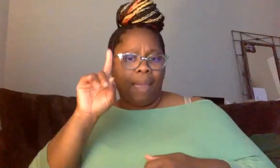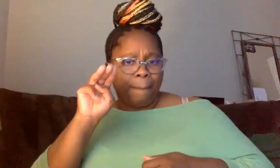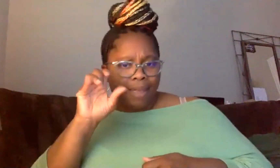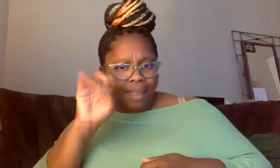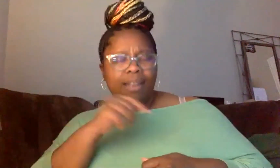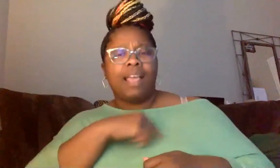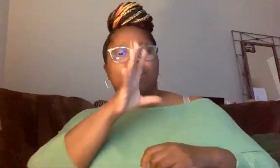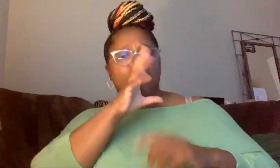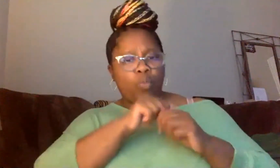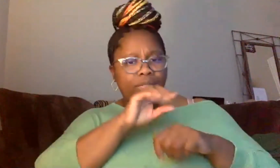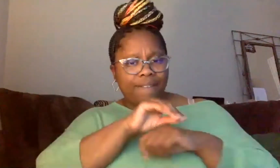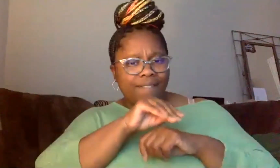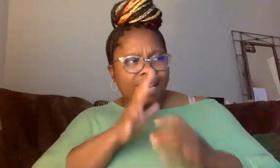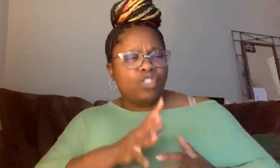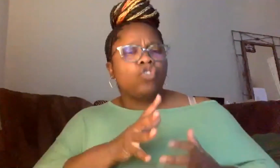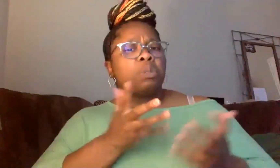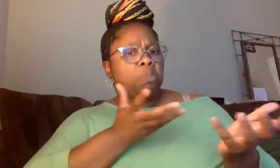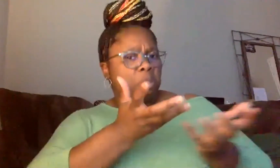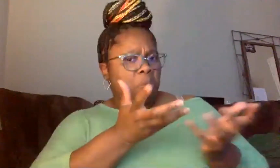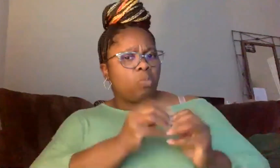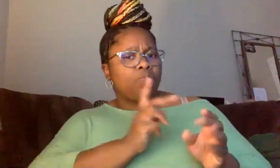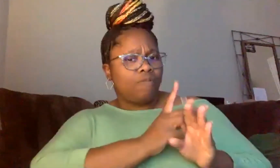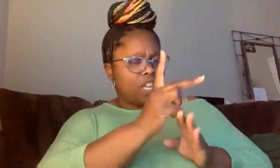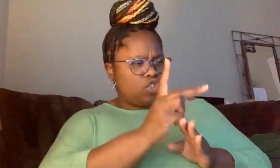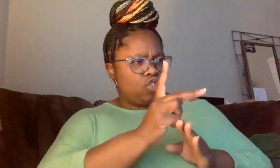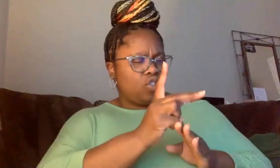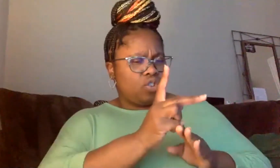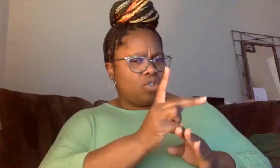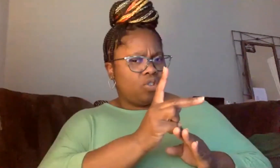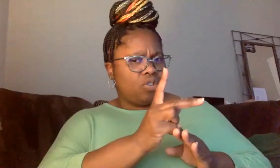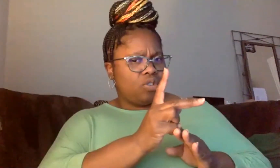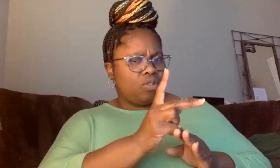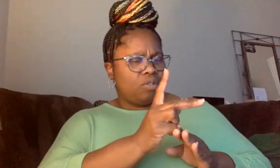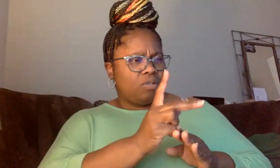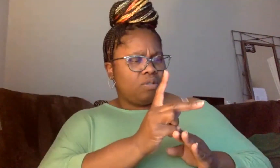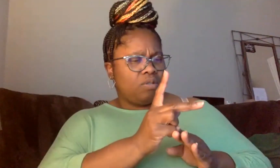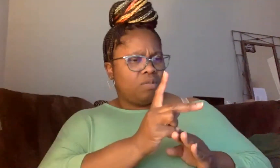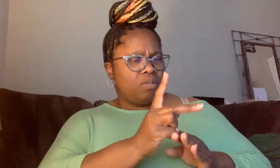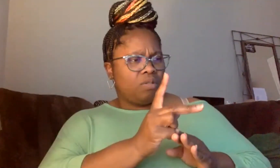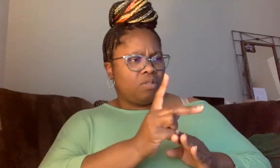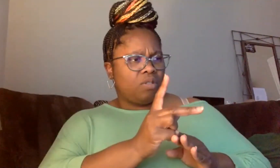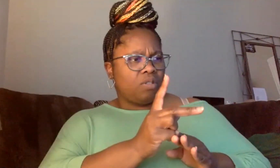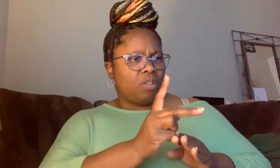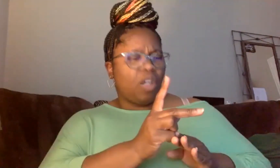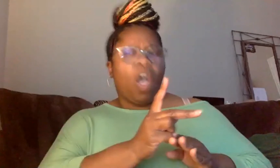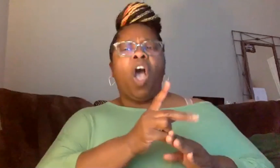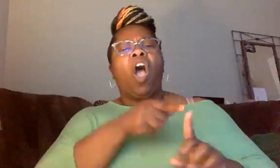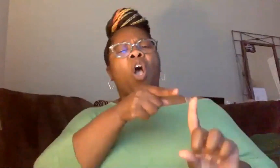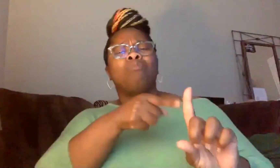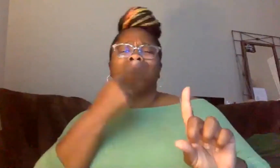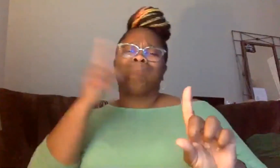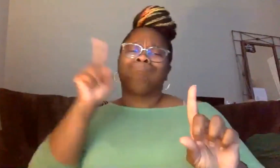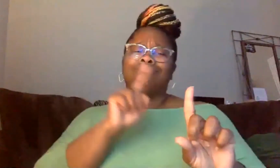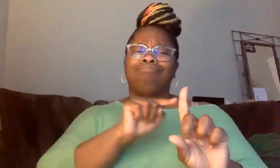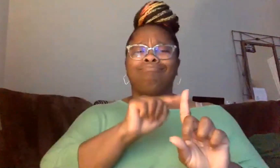spoken to advisors and it's like, like, why does it, why does one person have to be like, oh, well, he made it out. He's a different type of black person.